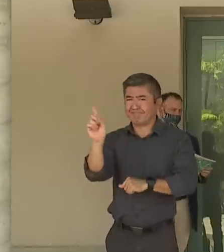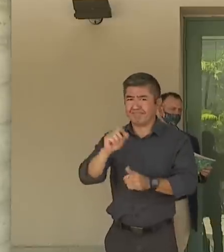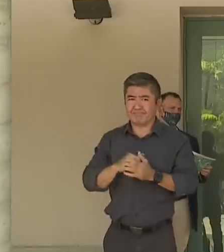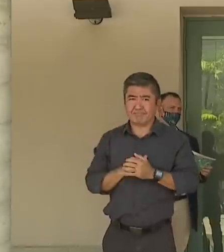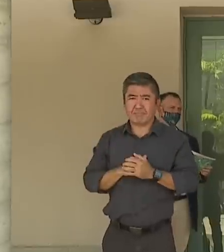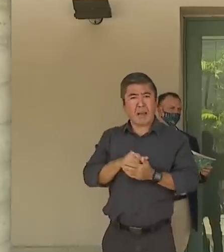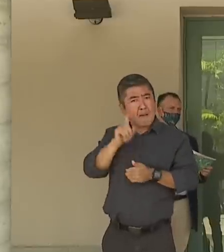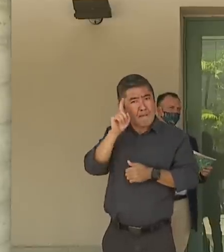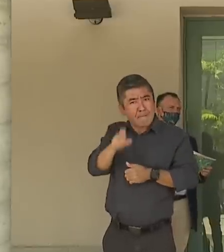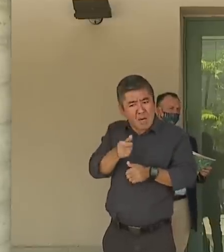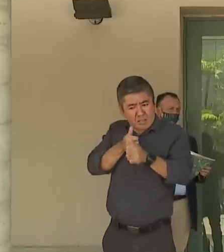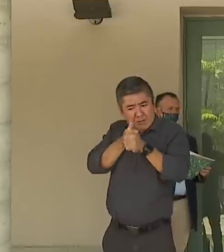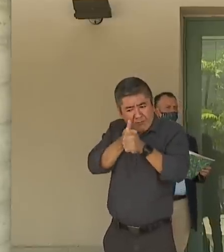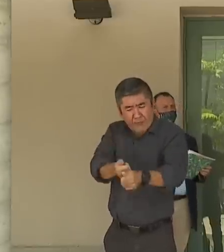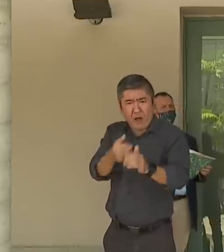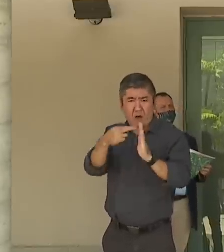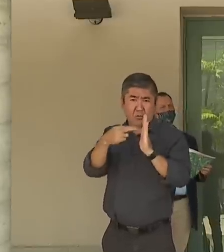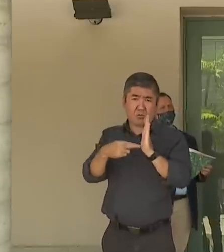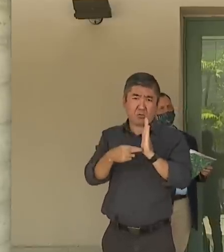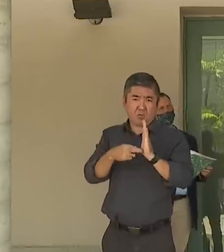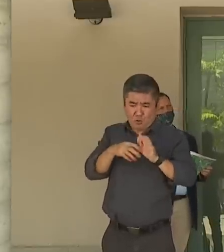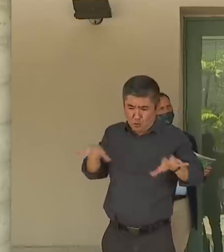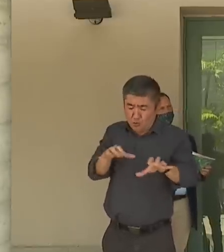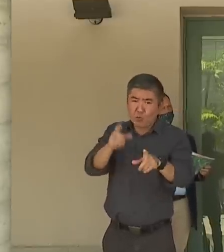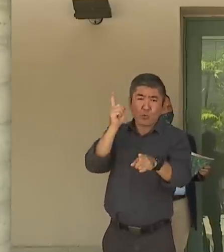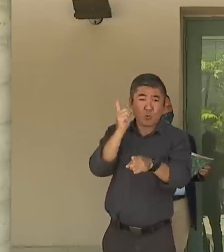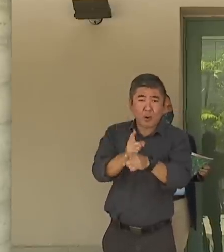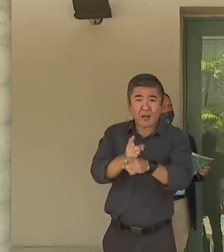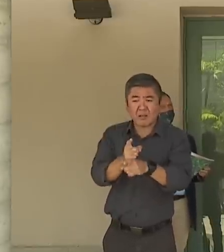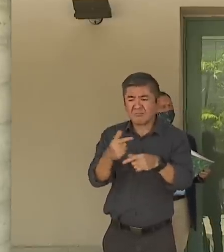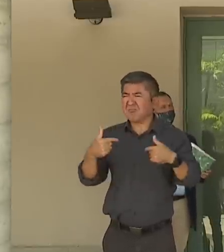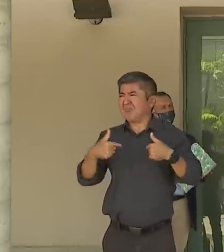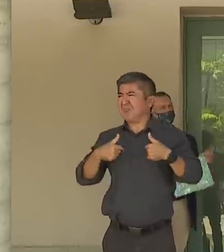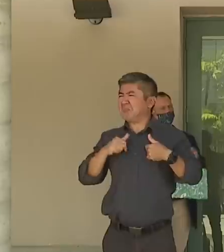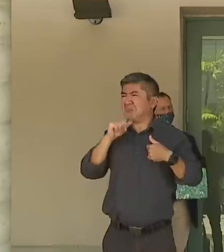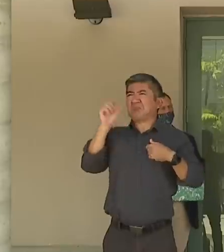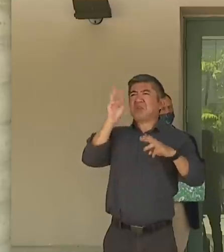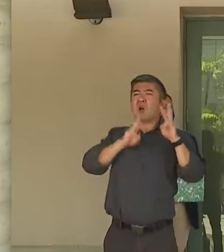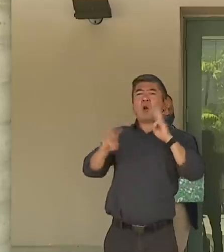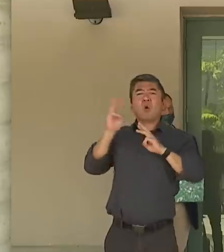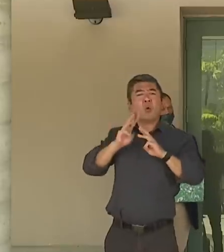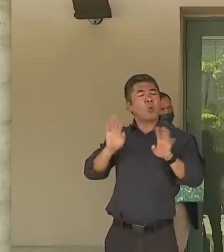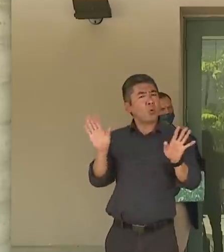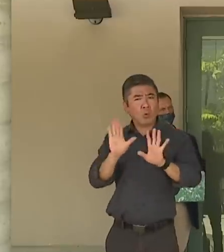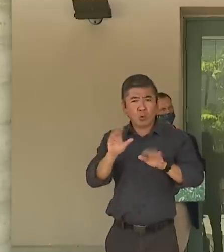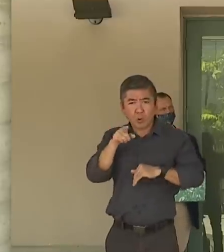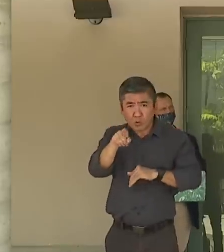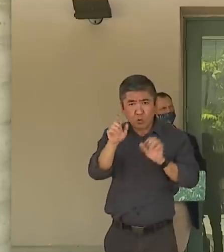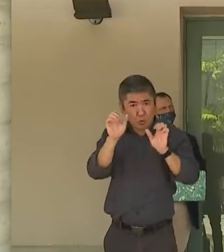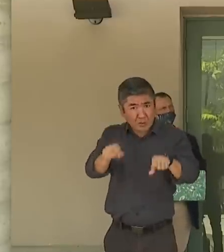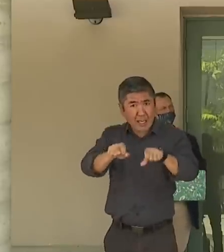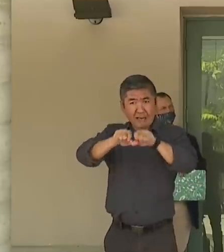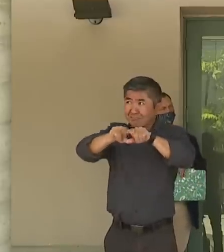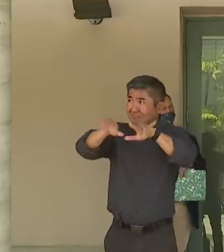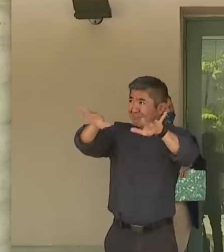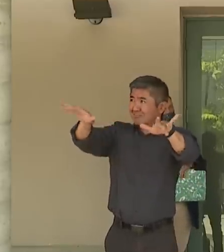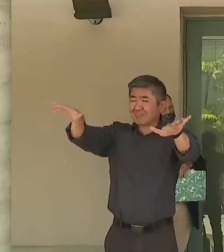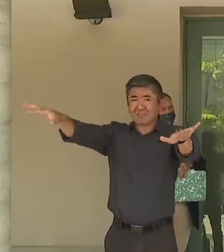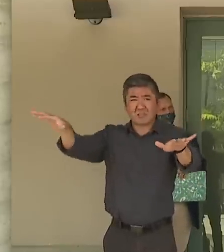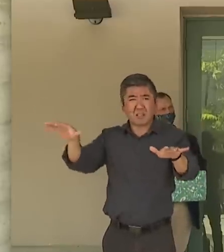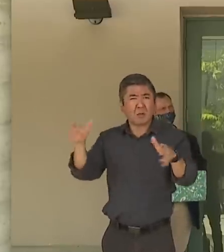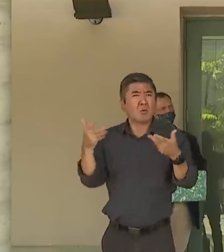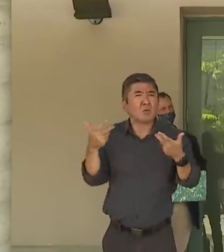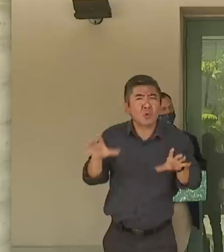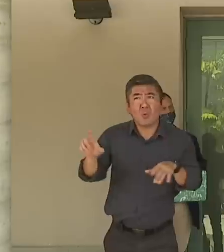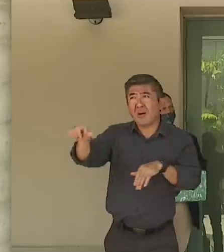the right things right now, even if we don't feel that we are personally at risk, so that we don't cause spread of the disease, so that we don't cause someone else